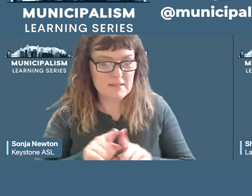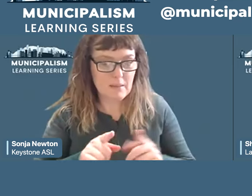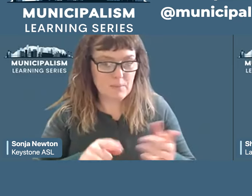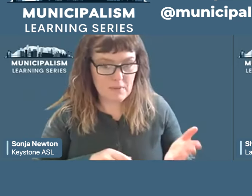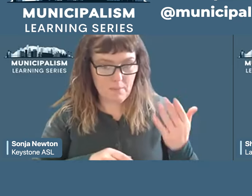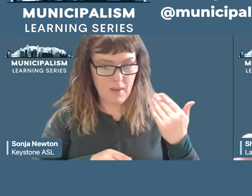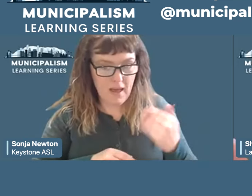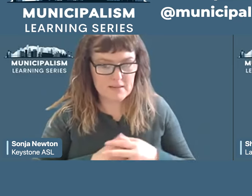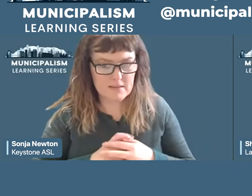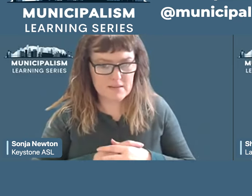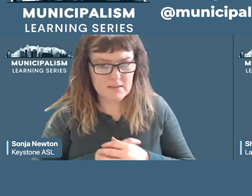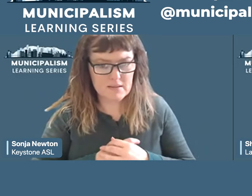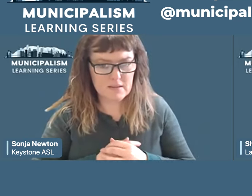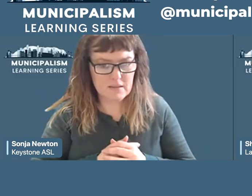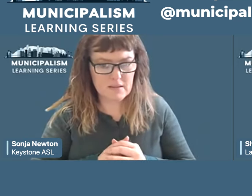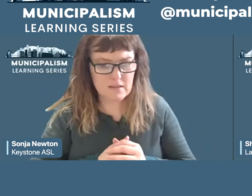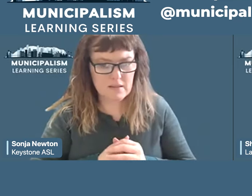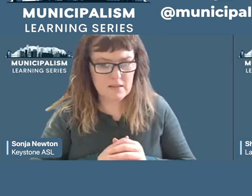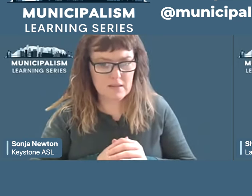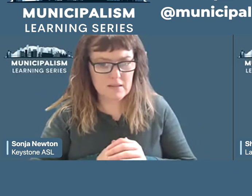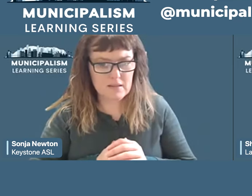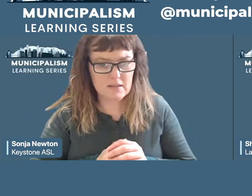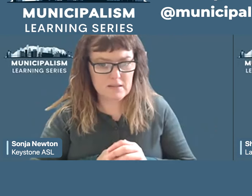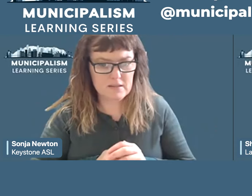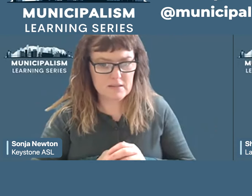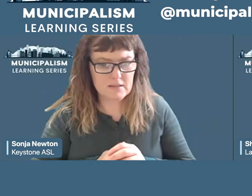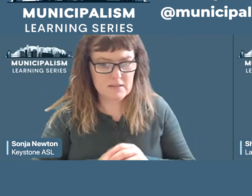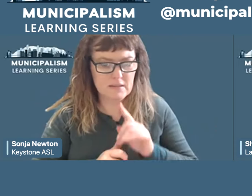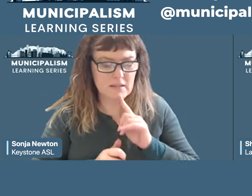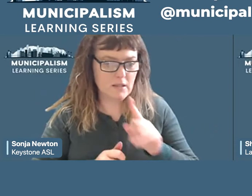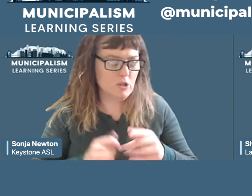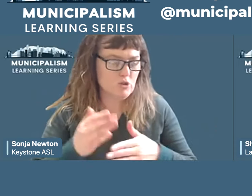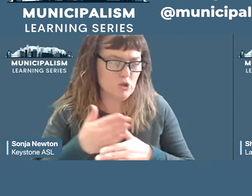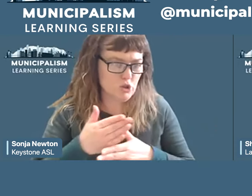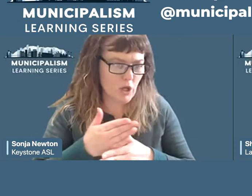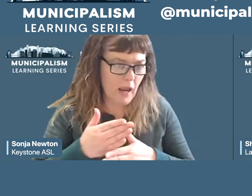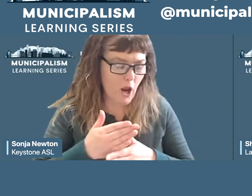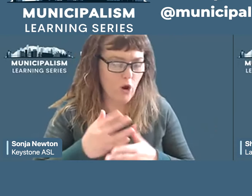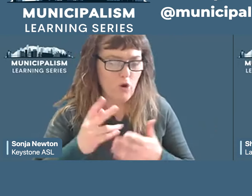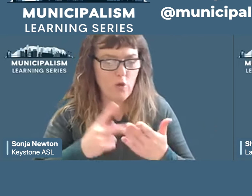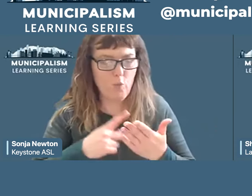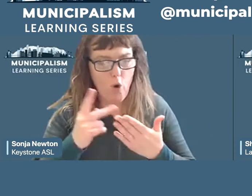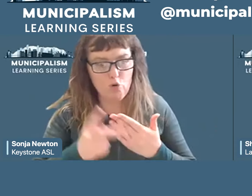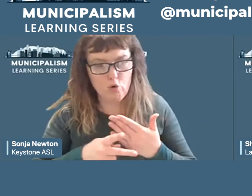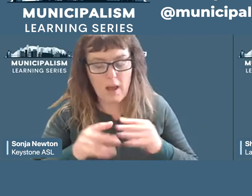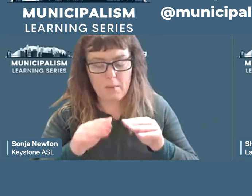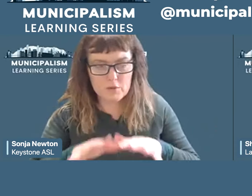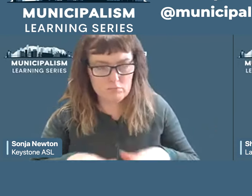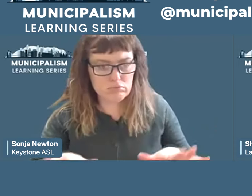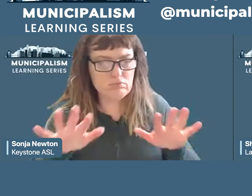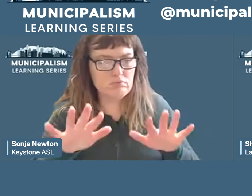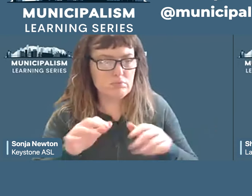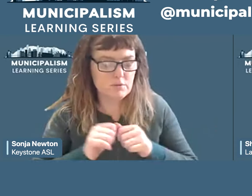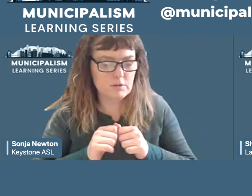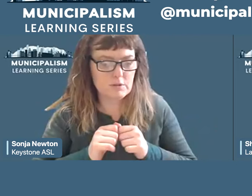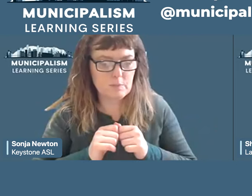is how widely these municipal programs were shared from one city to another. They enable us in their comprehensiveness